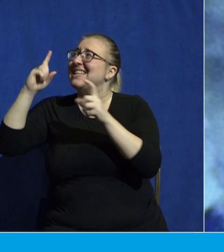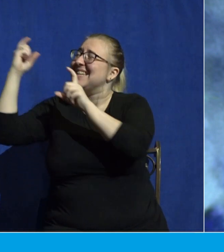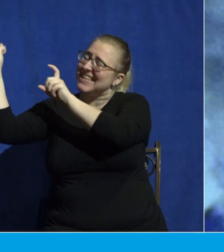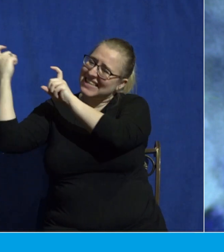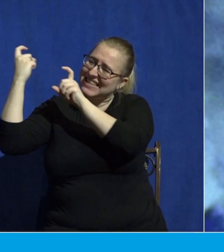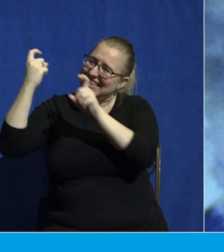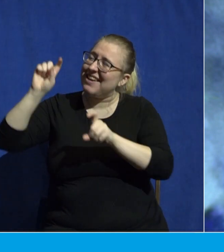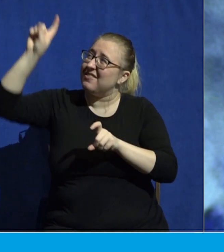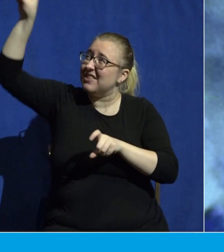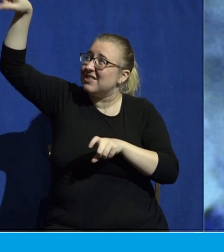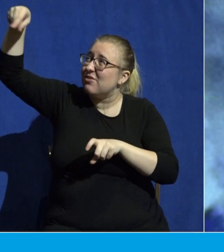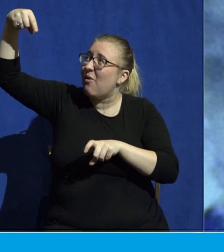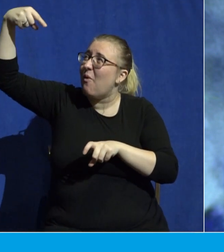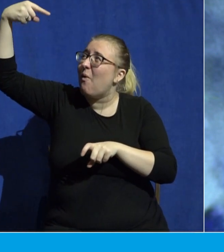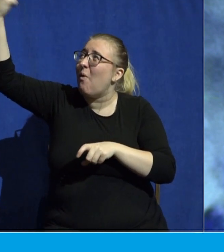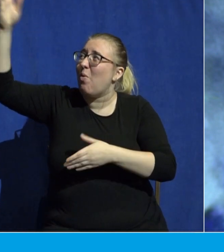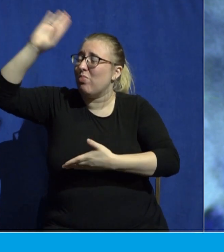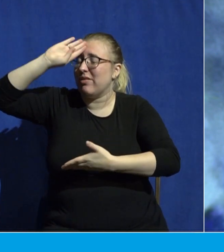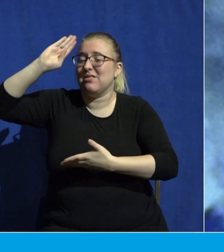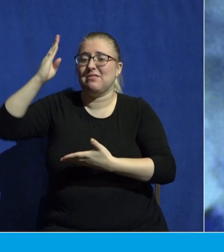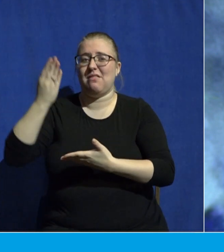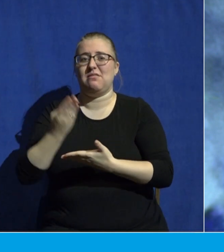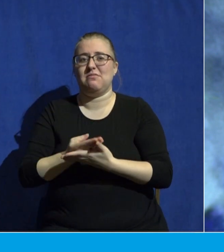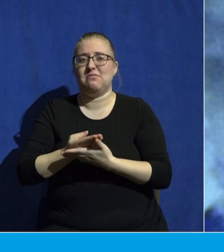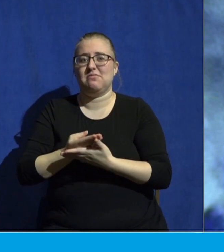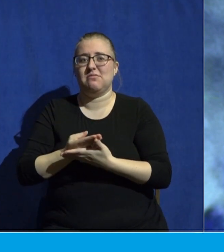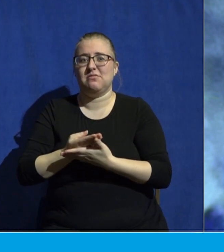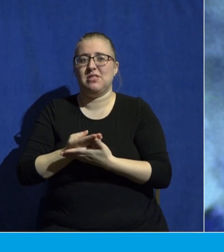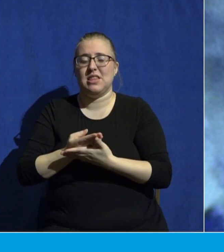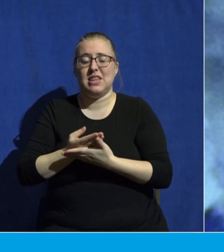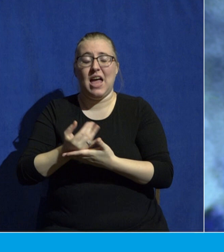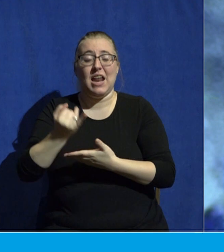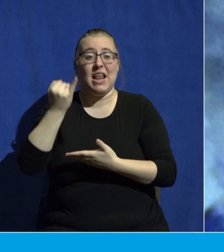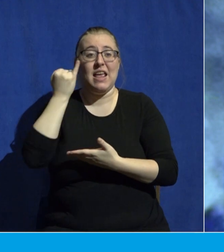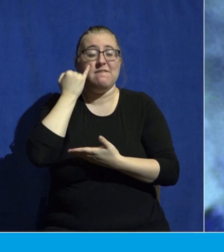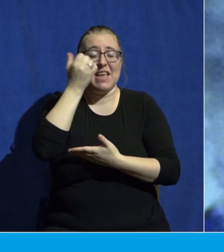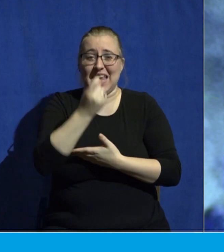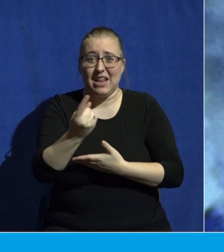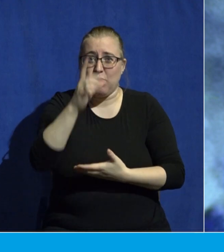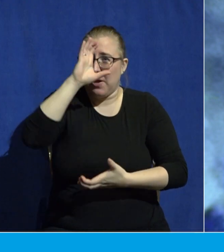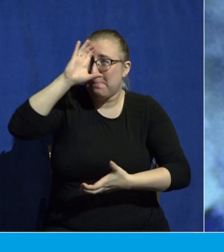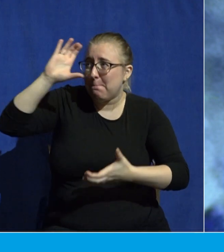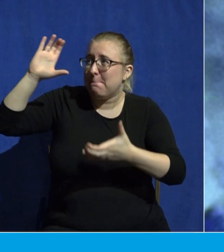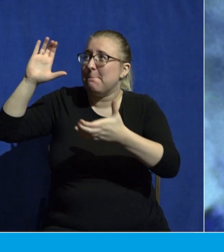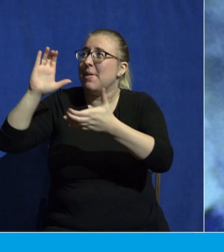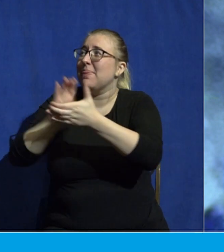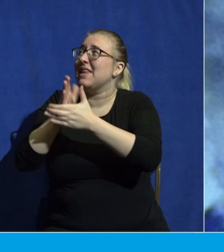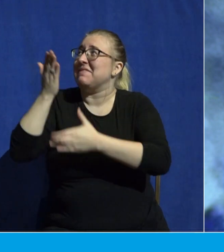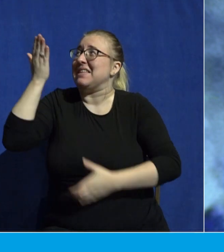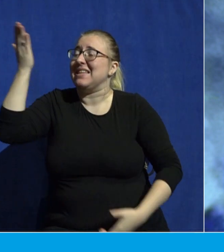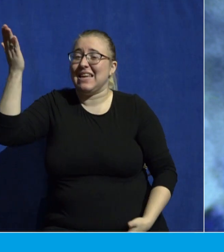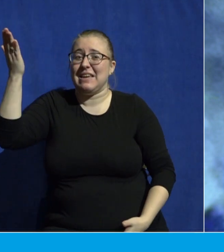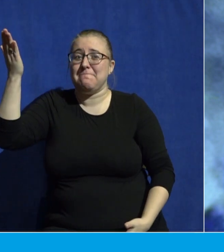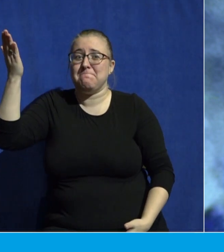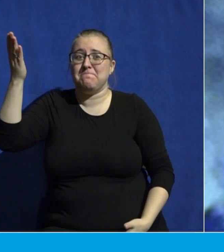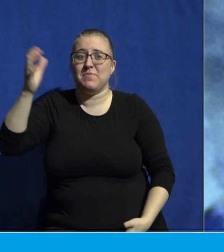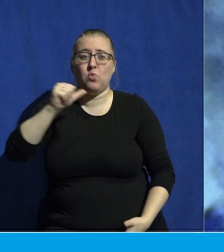only son that whoever believes in him should not perish